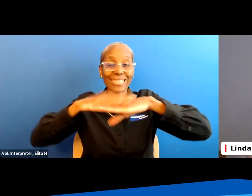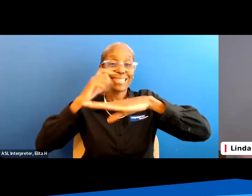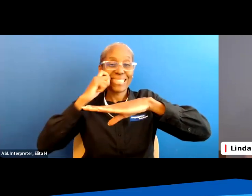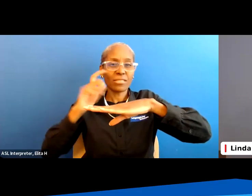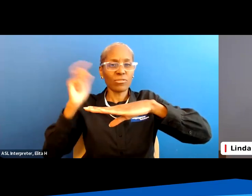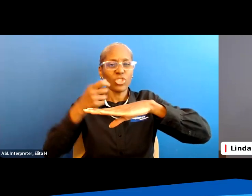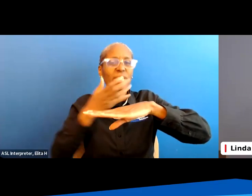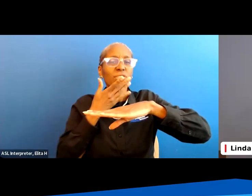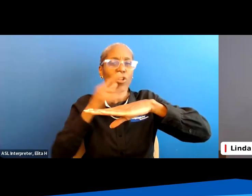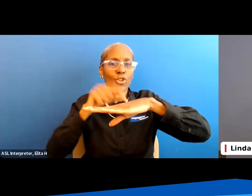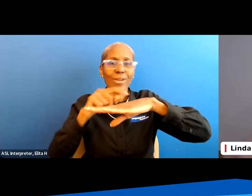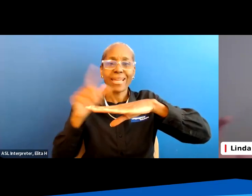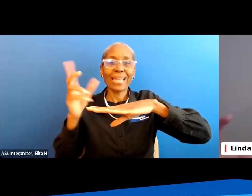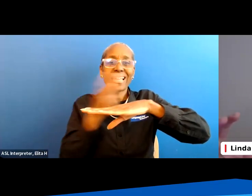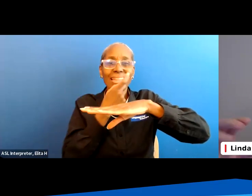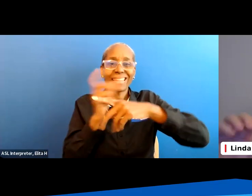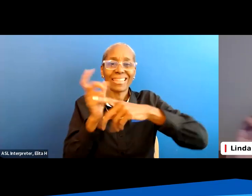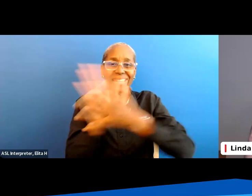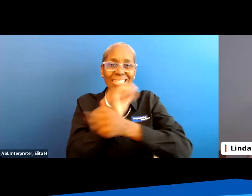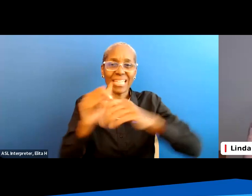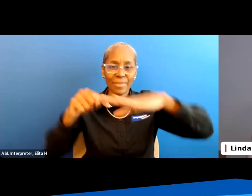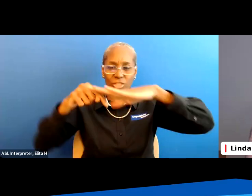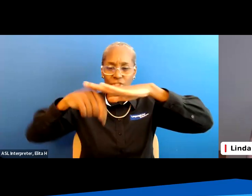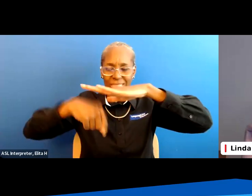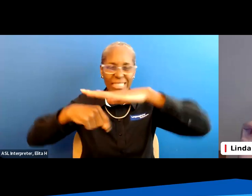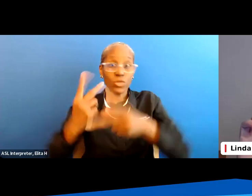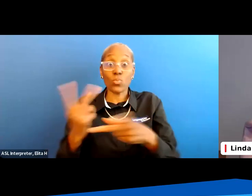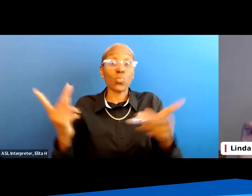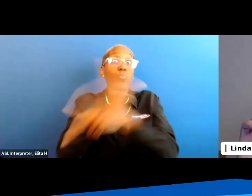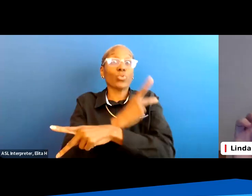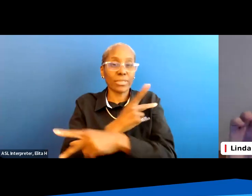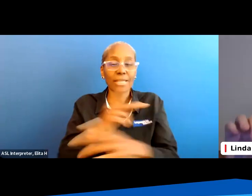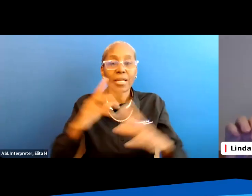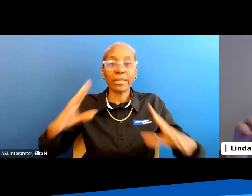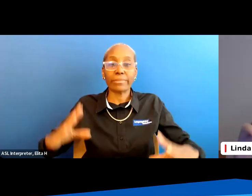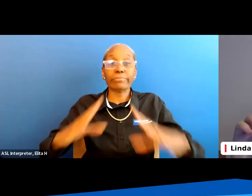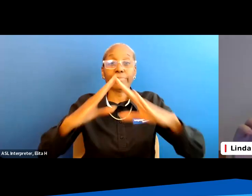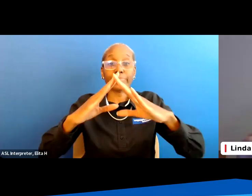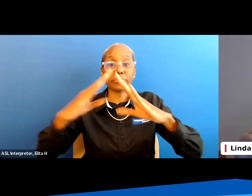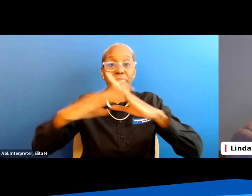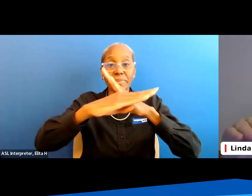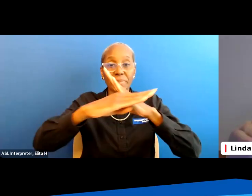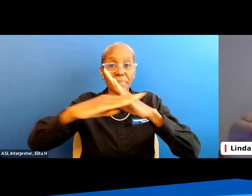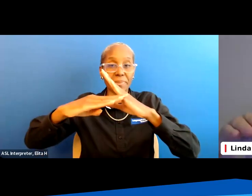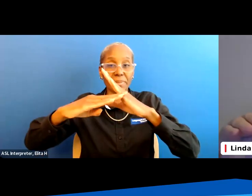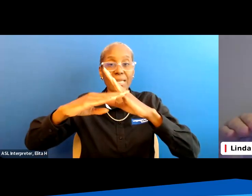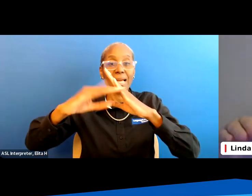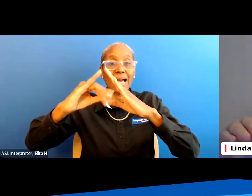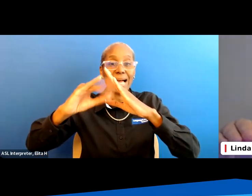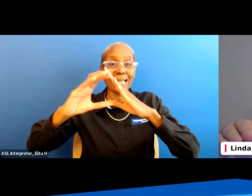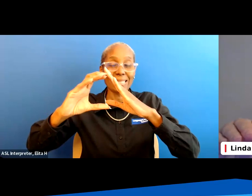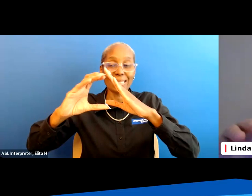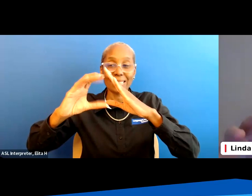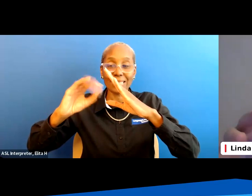the damage on the inside is much larger so like an iceberg you might see a little ice cap floating